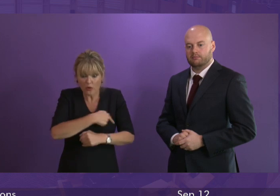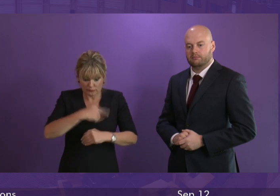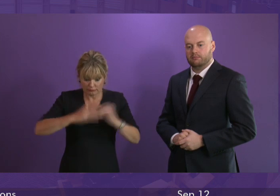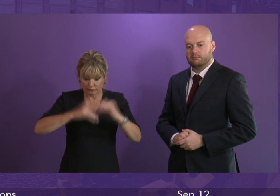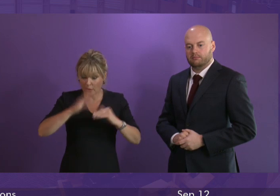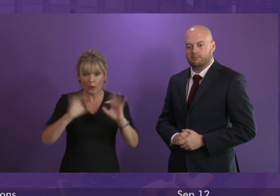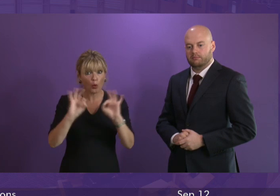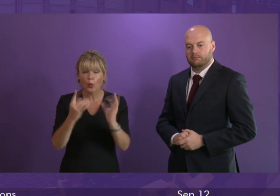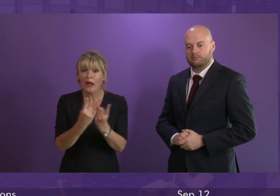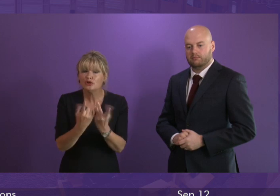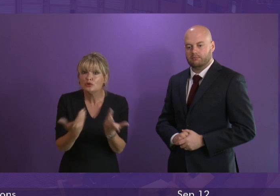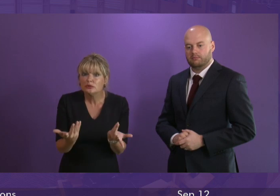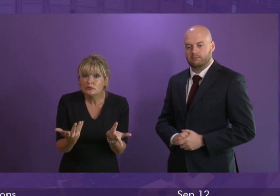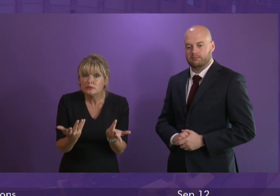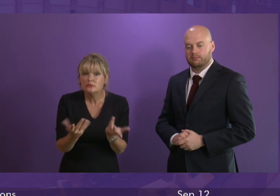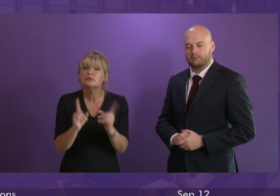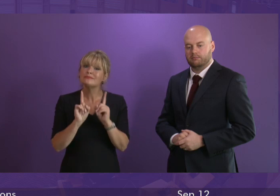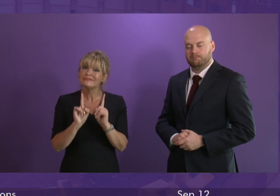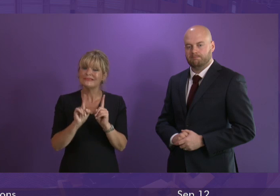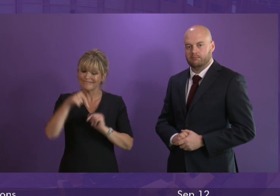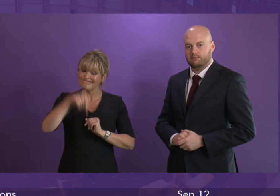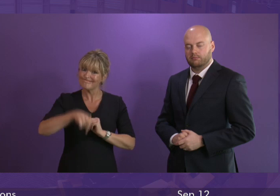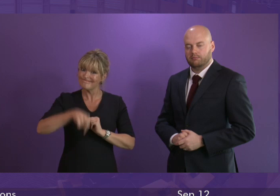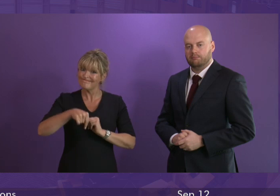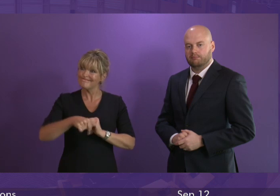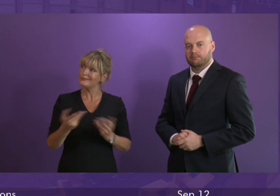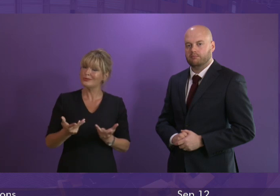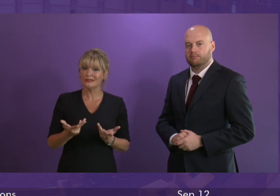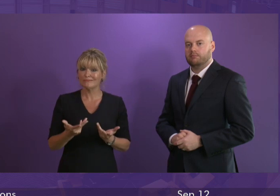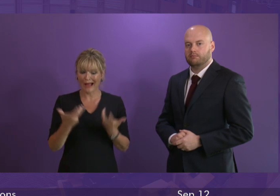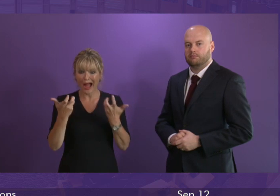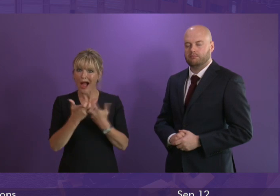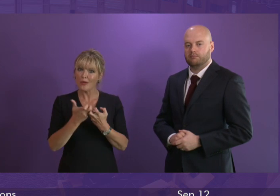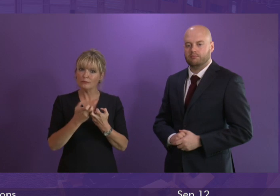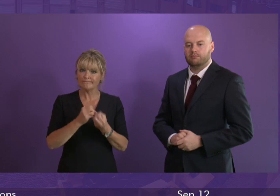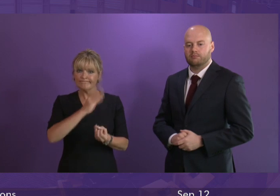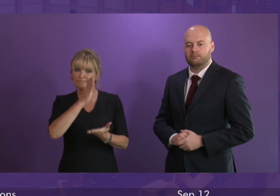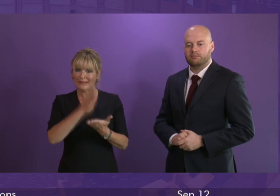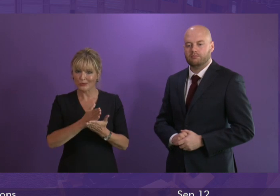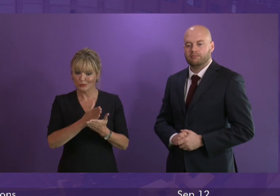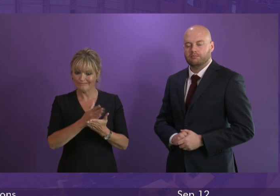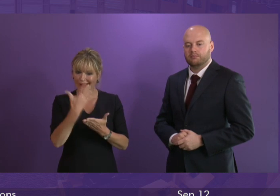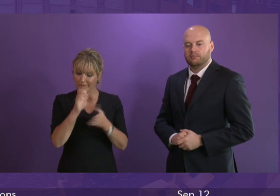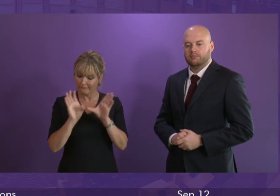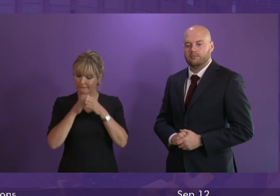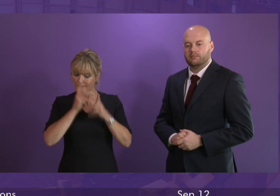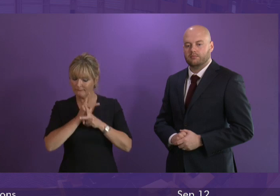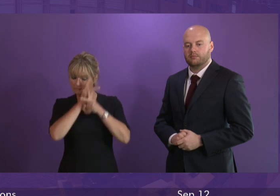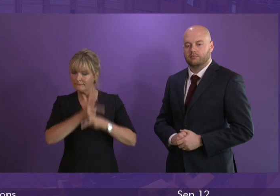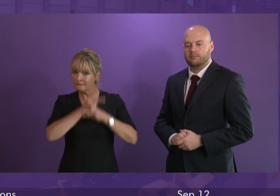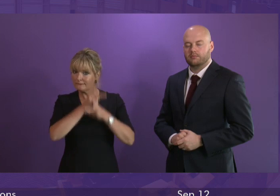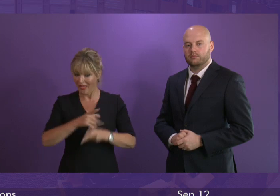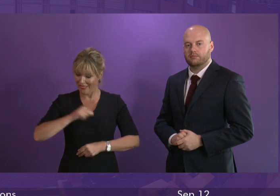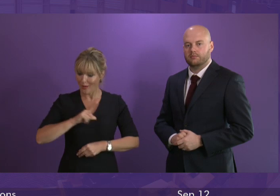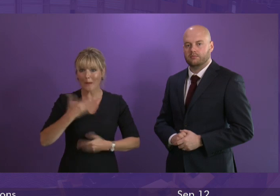issues, but the question here, of course, is about how we ensure appropriate oversight. That is why the announcement